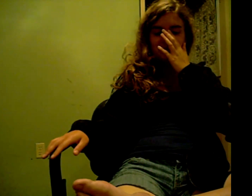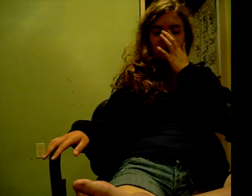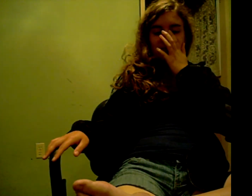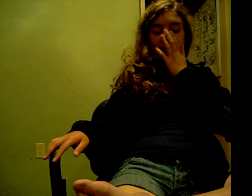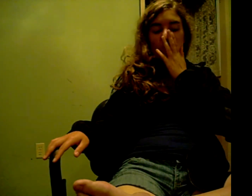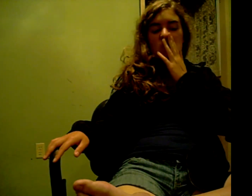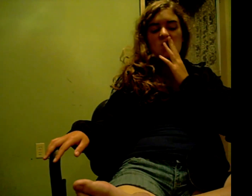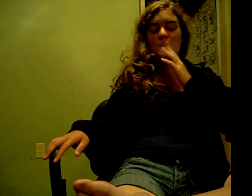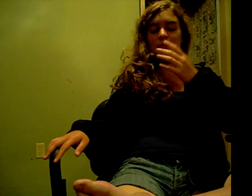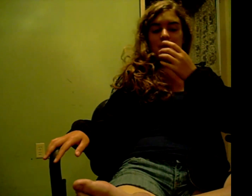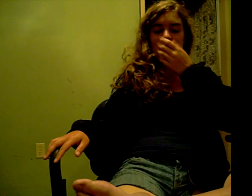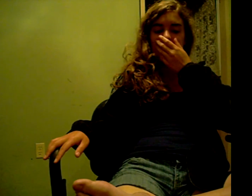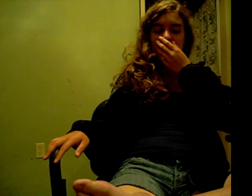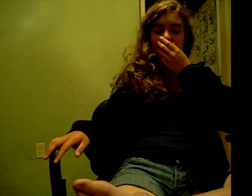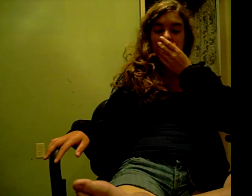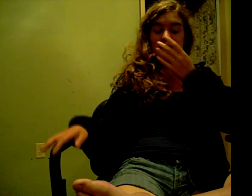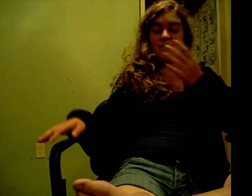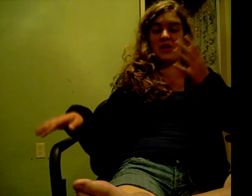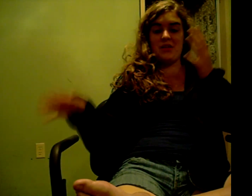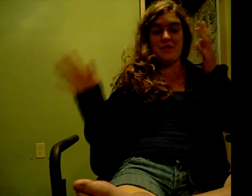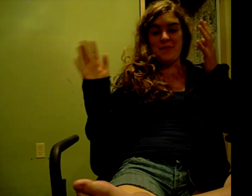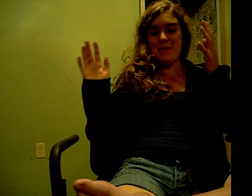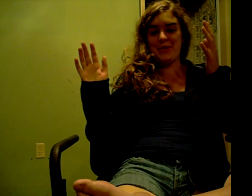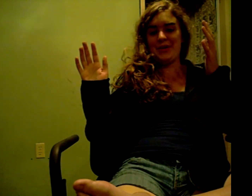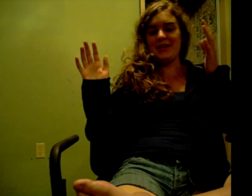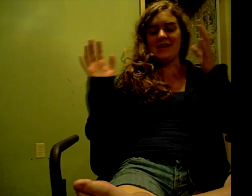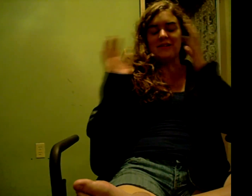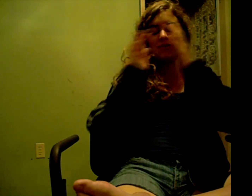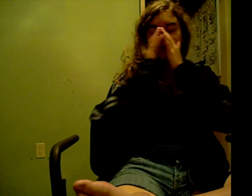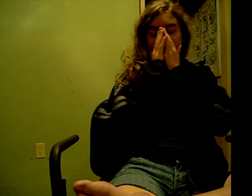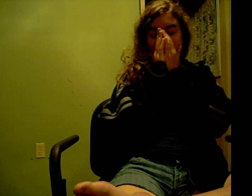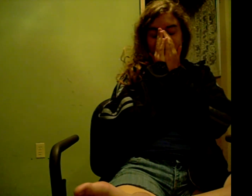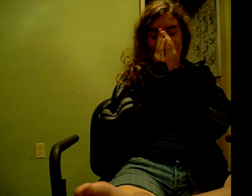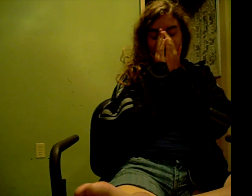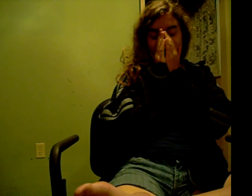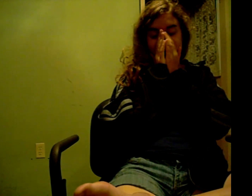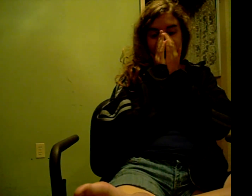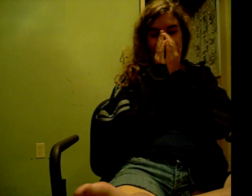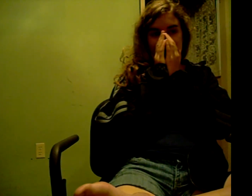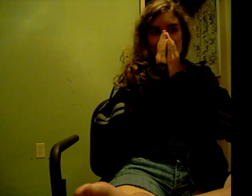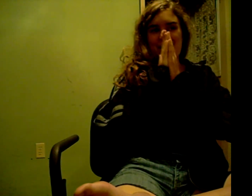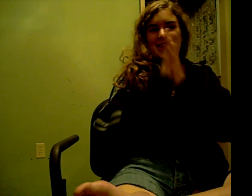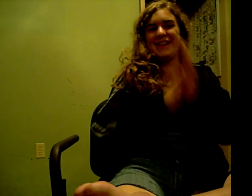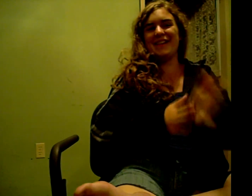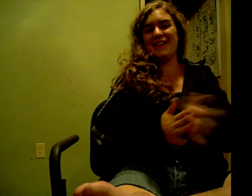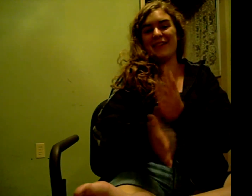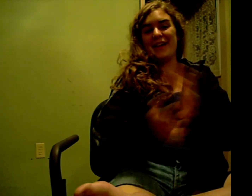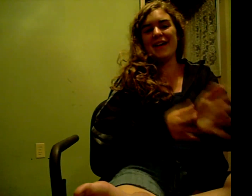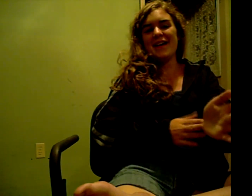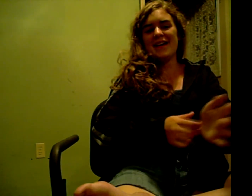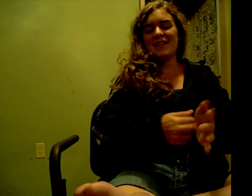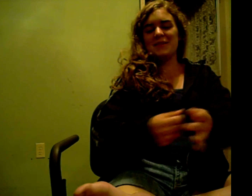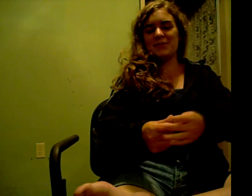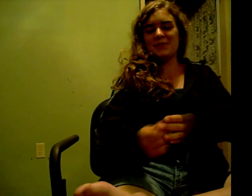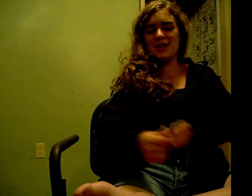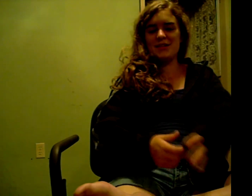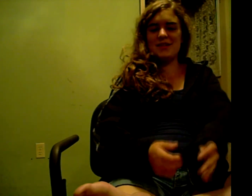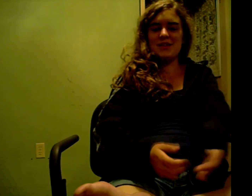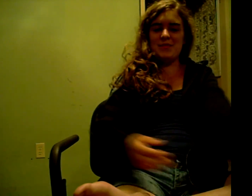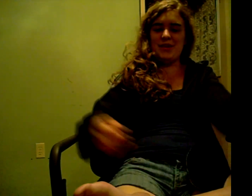he told me about it later and I vaguely remembered it and, oh, it was terrible. But anyway, so he sees me